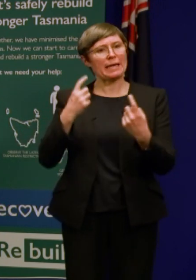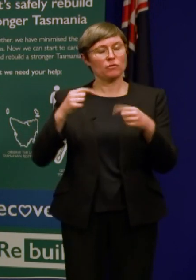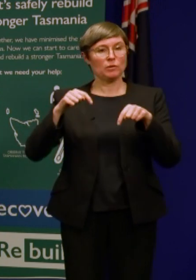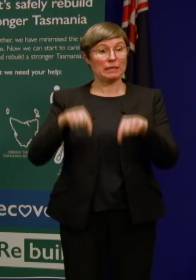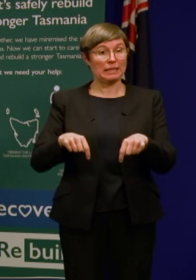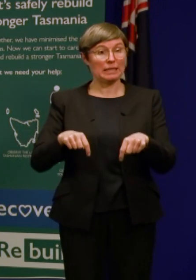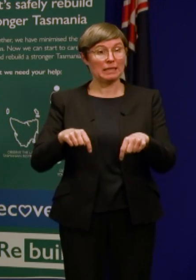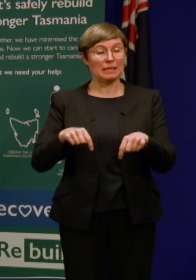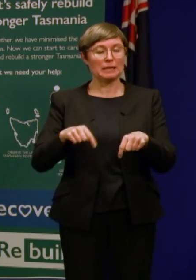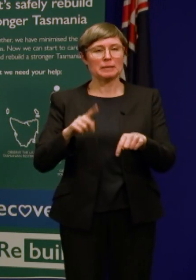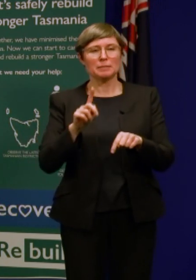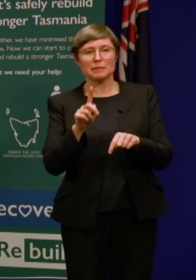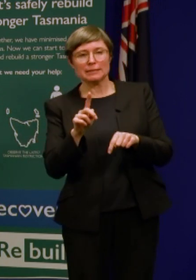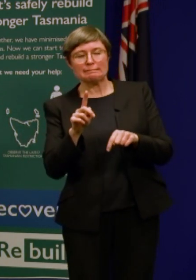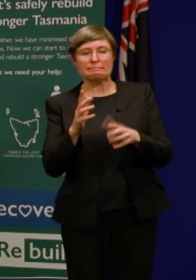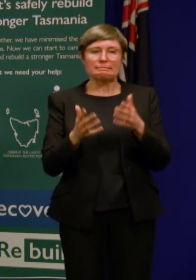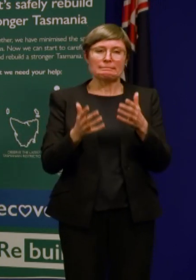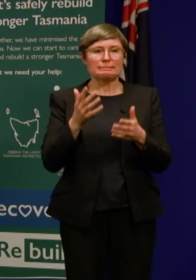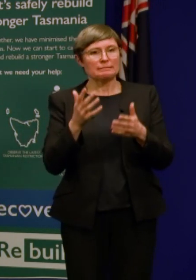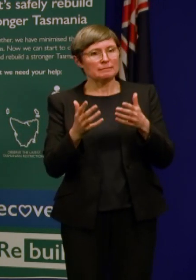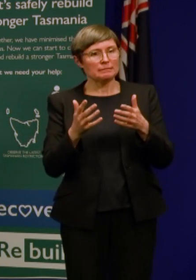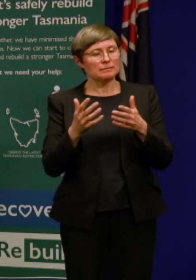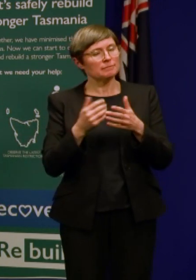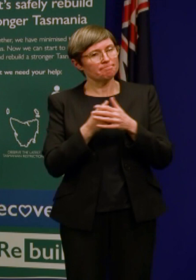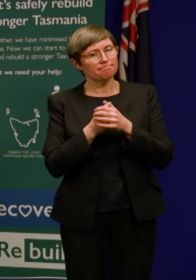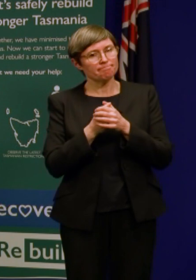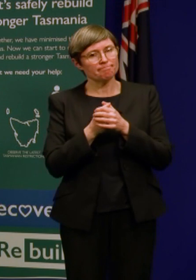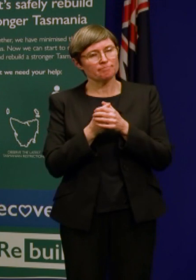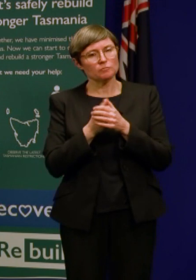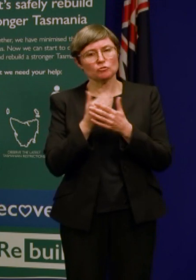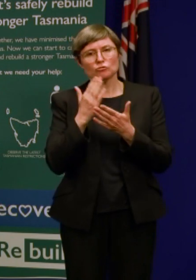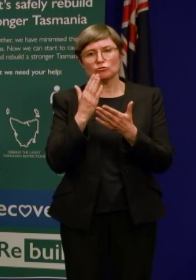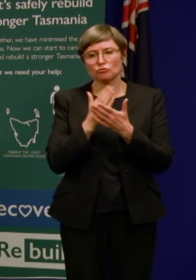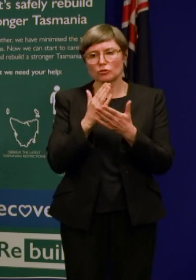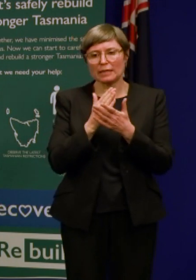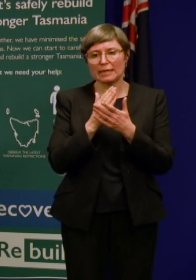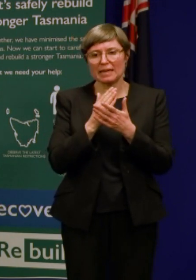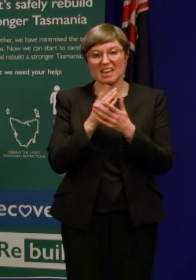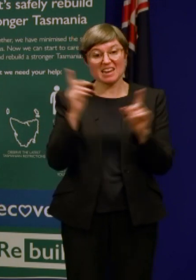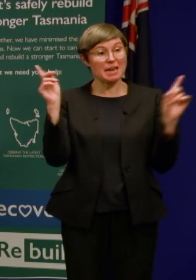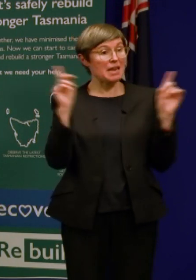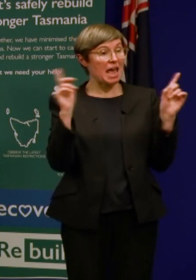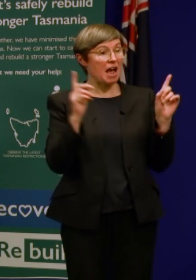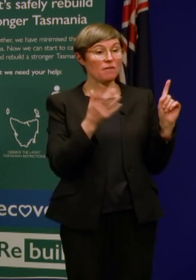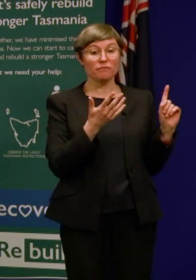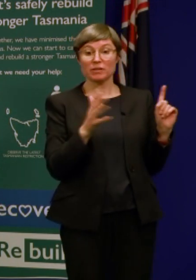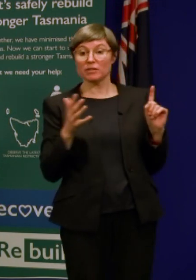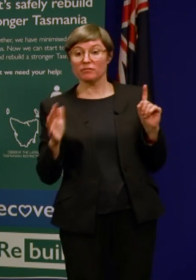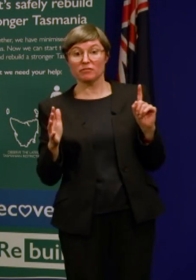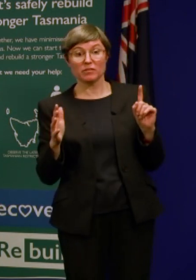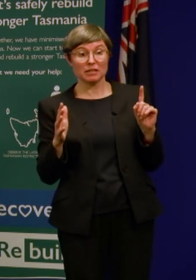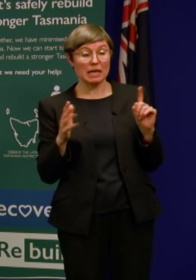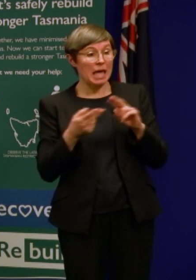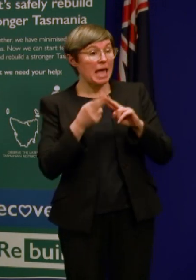only just enough to have us in a situation where it's about a 50-50 chance if infection was introduced